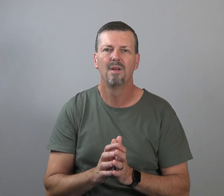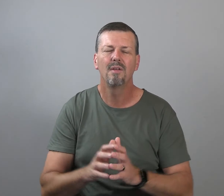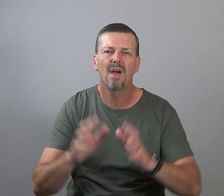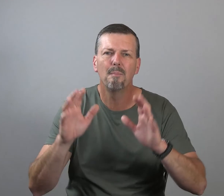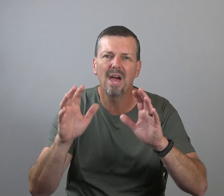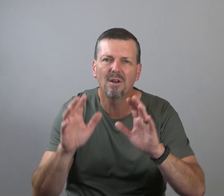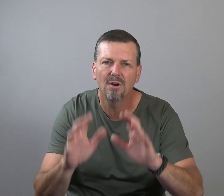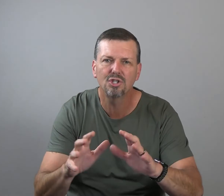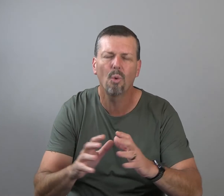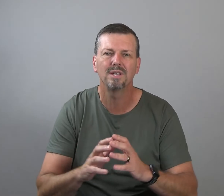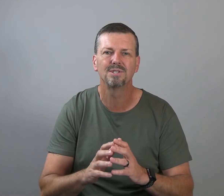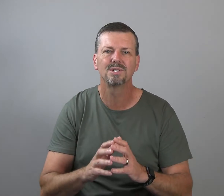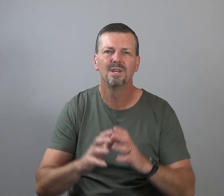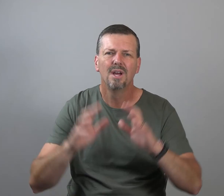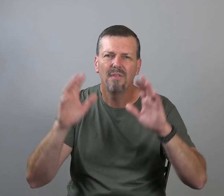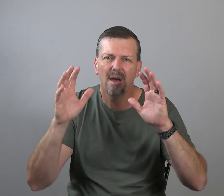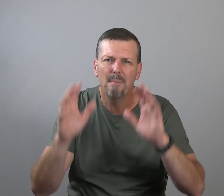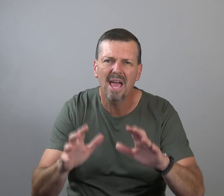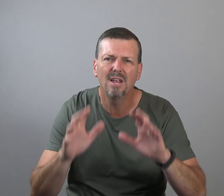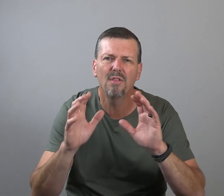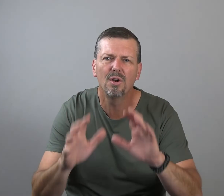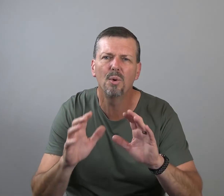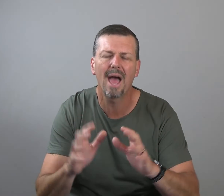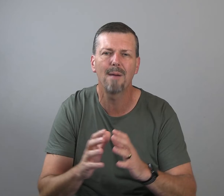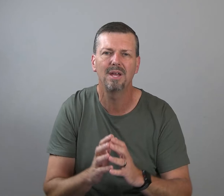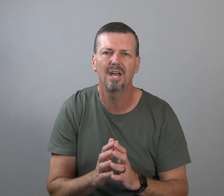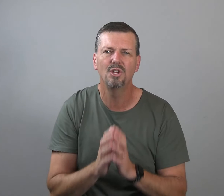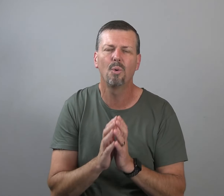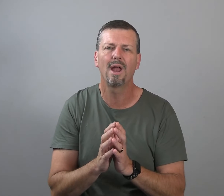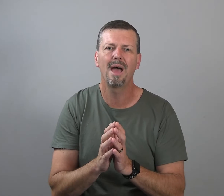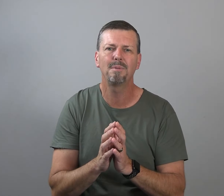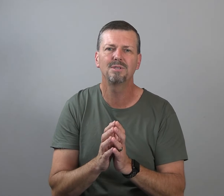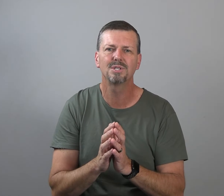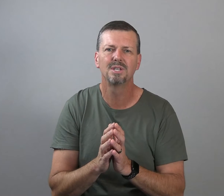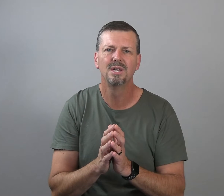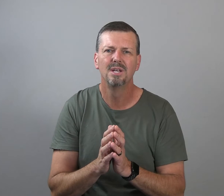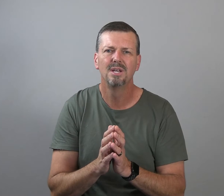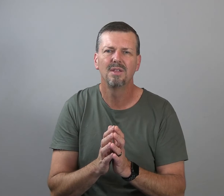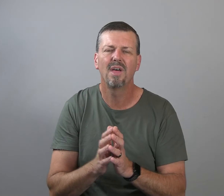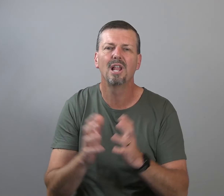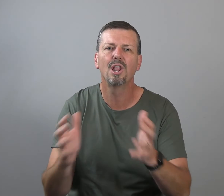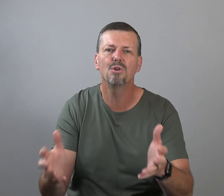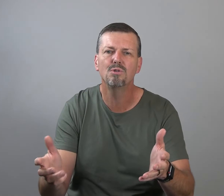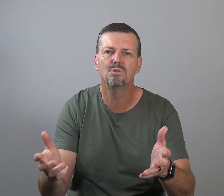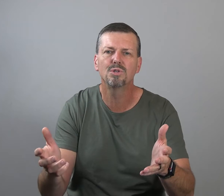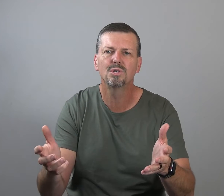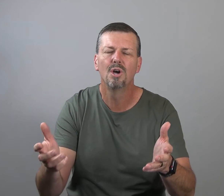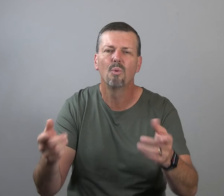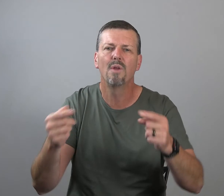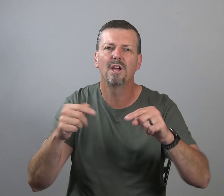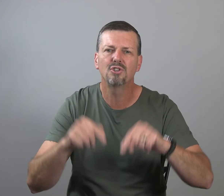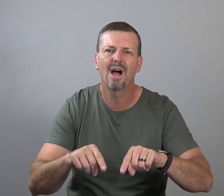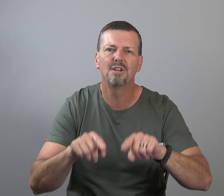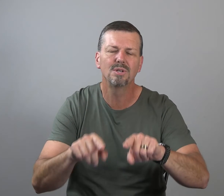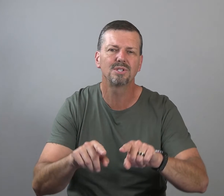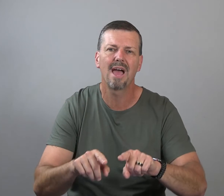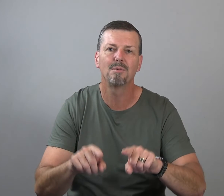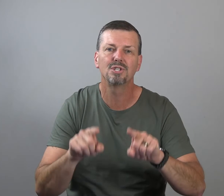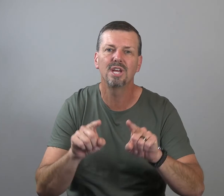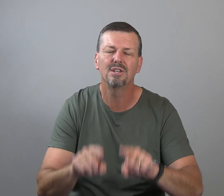They abandon their choice. They abandon their new habit. And you know what happens? They lose what they tried to establish. It